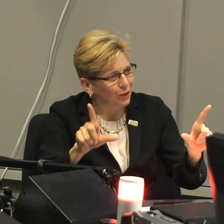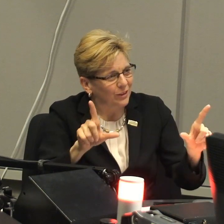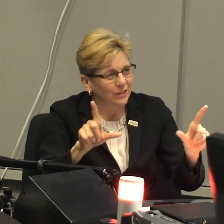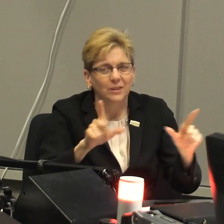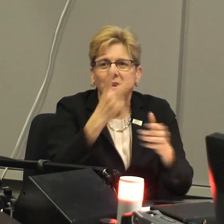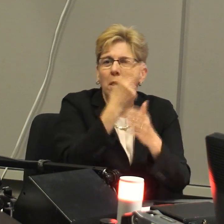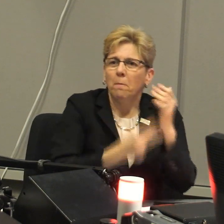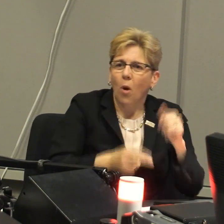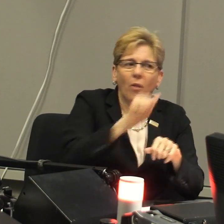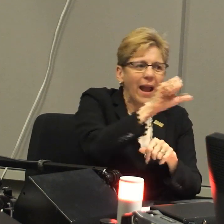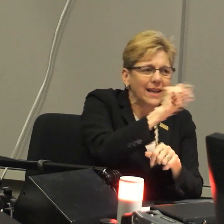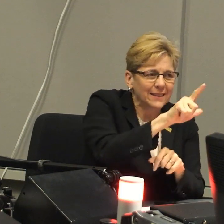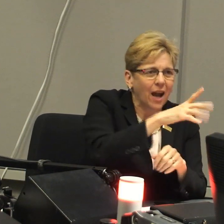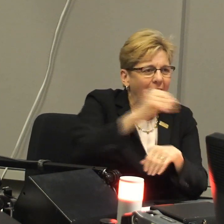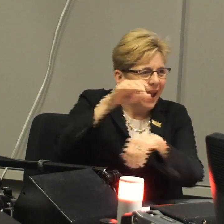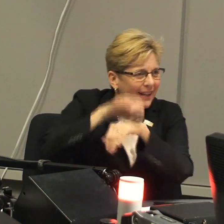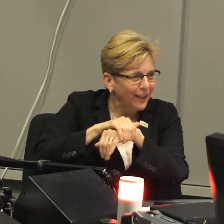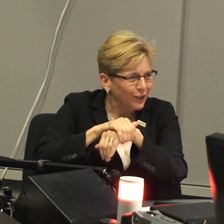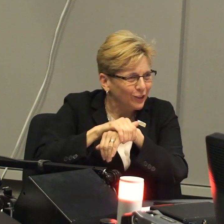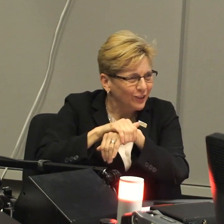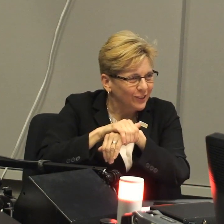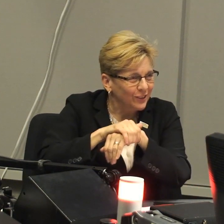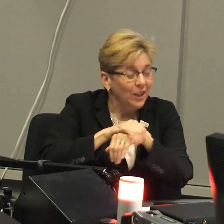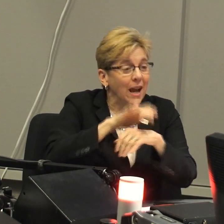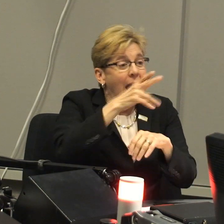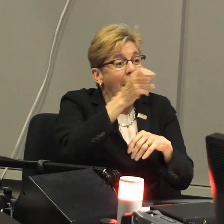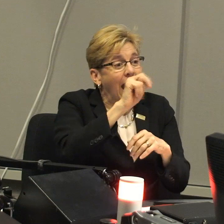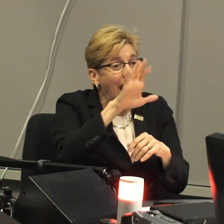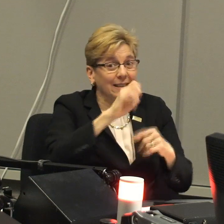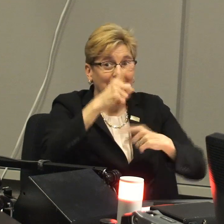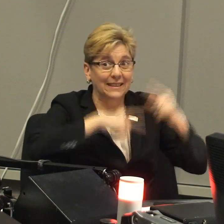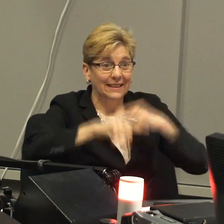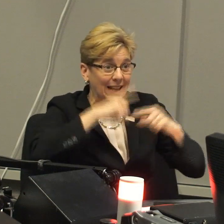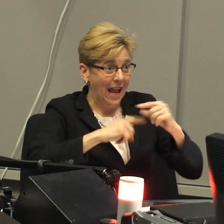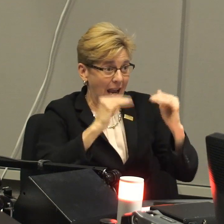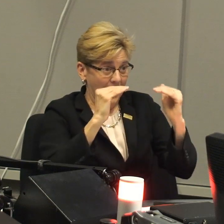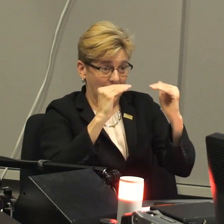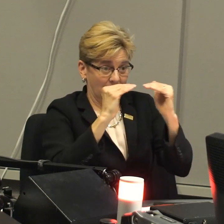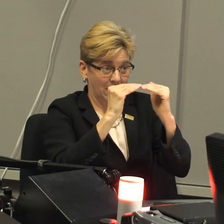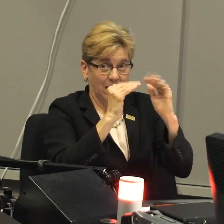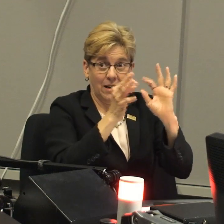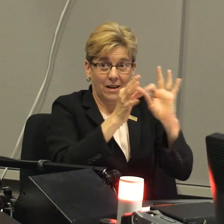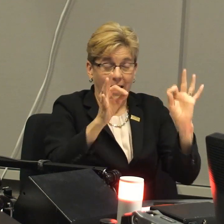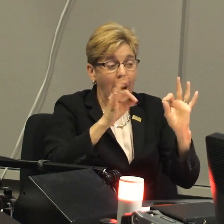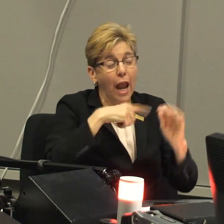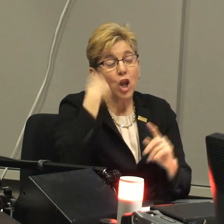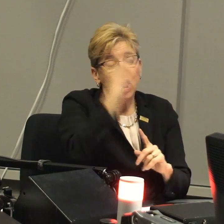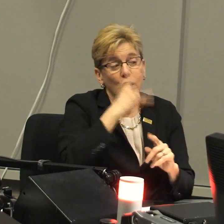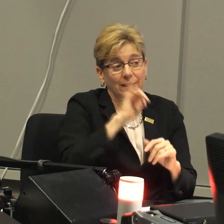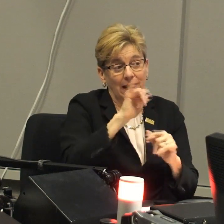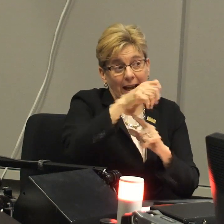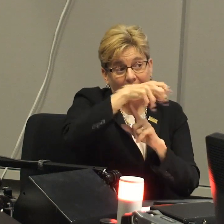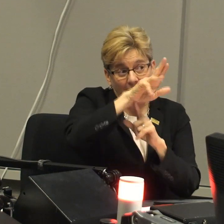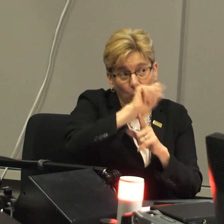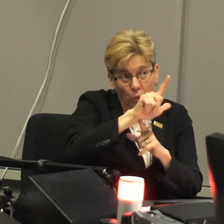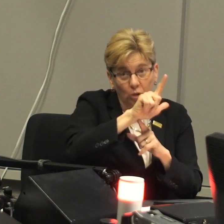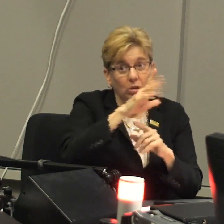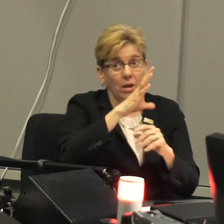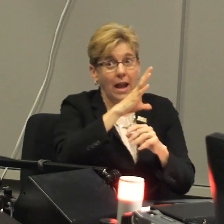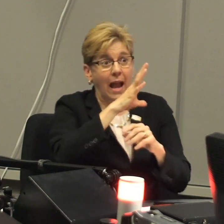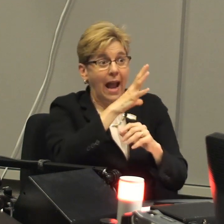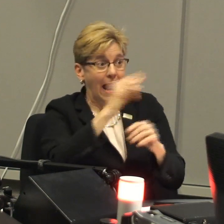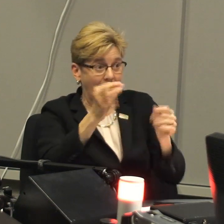be such a case that every deaf children could learn two languages, both ASL and English. And hence, the sign that I'm using